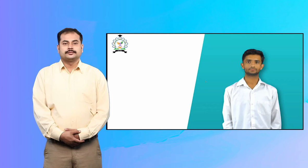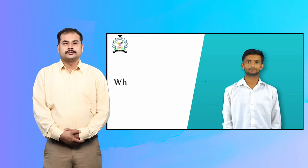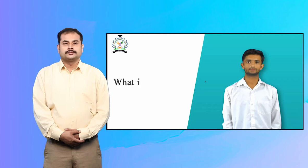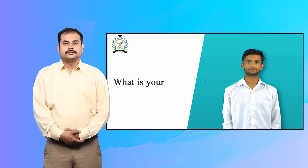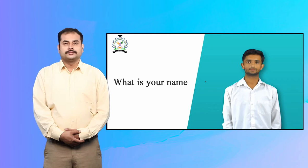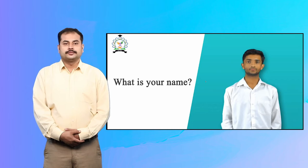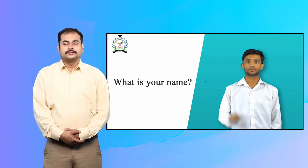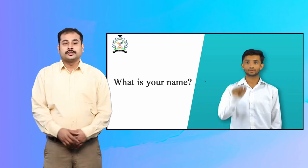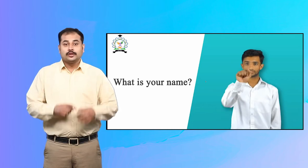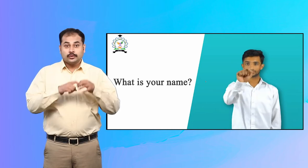1.